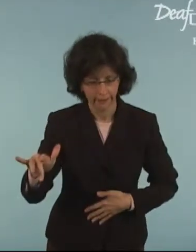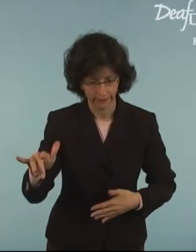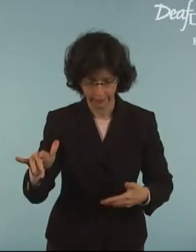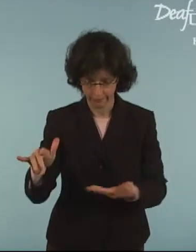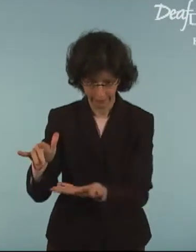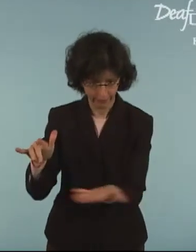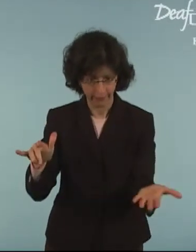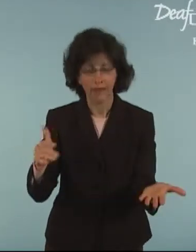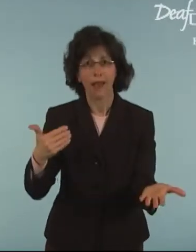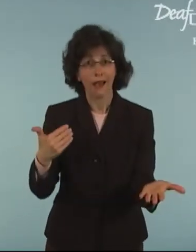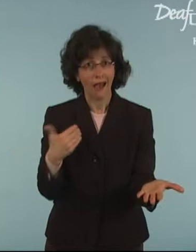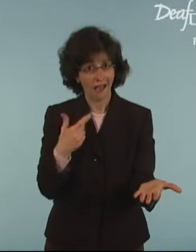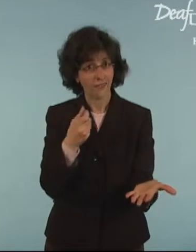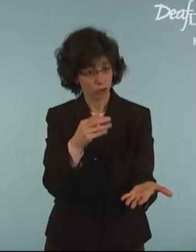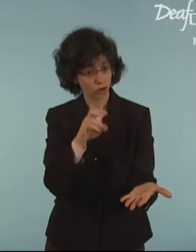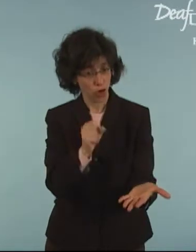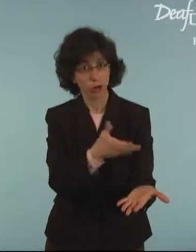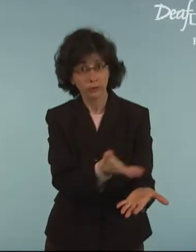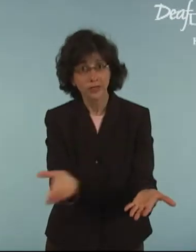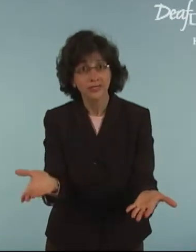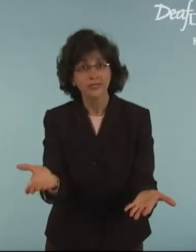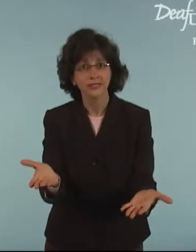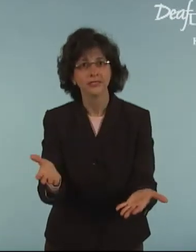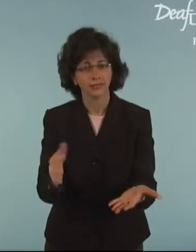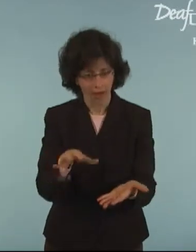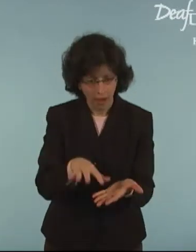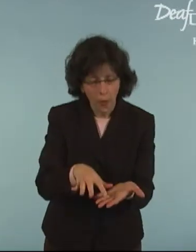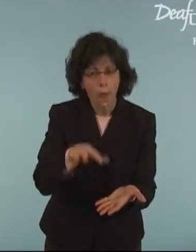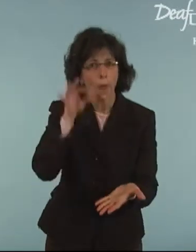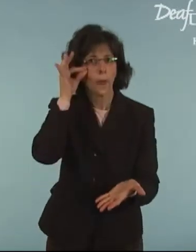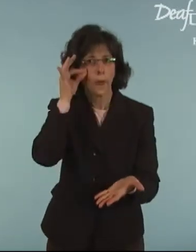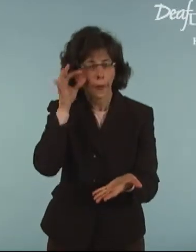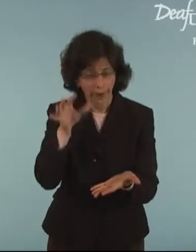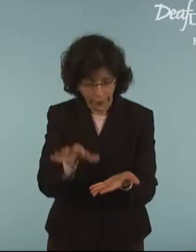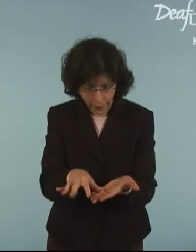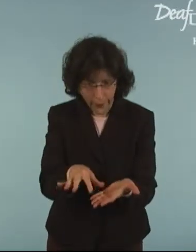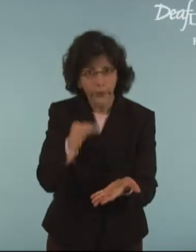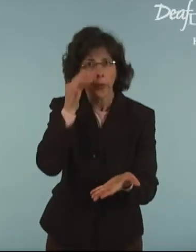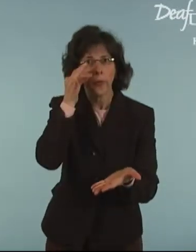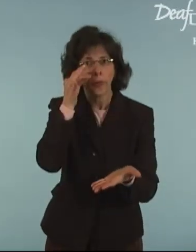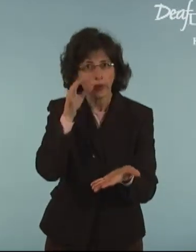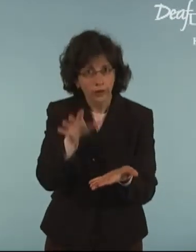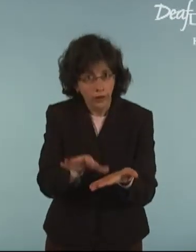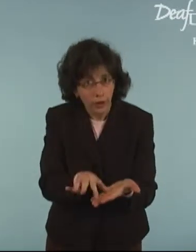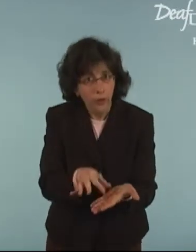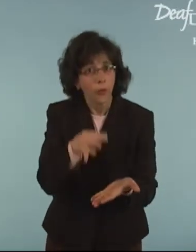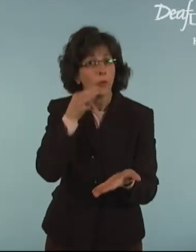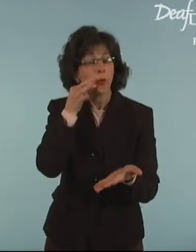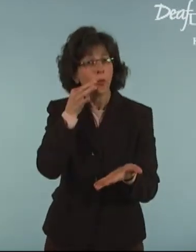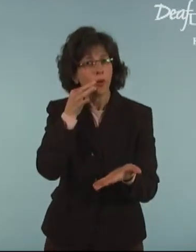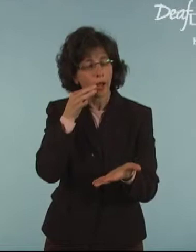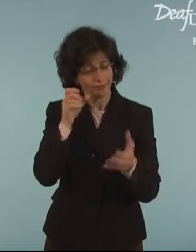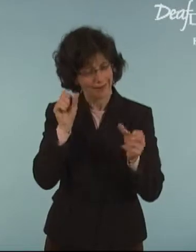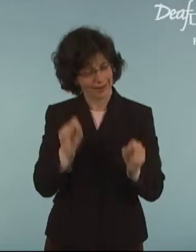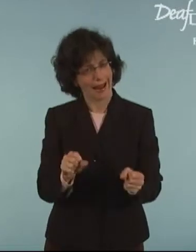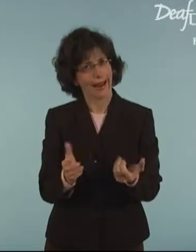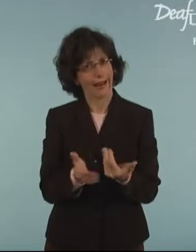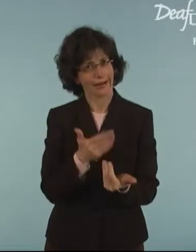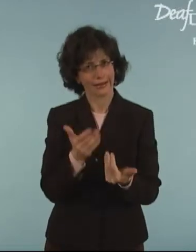you touch things that are infected with germs and then touch your eyes, nose or mouth, you